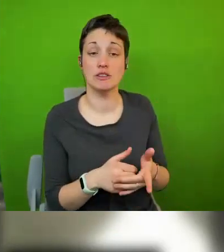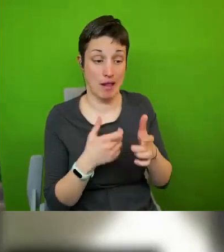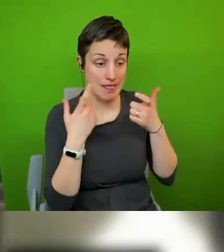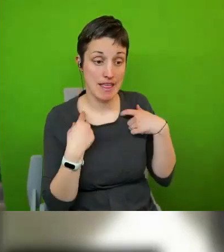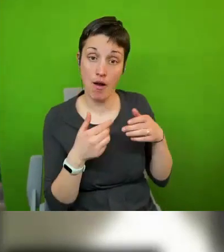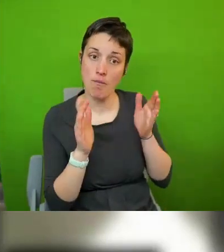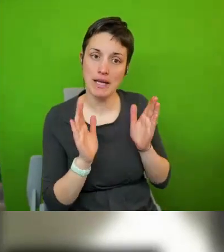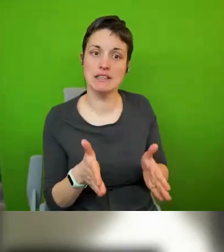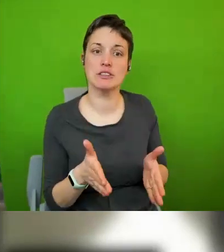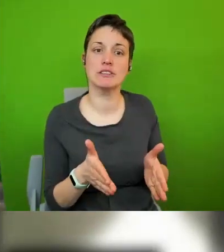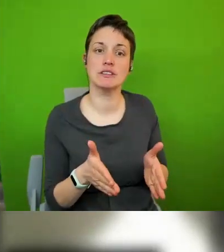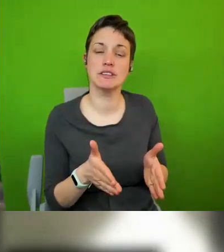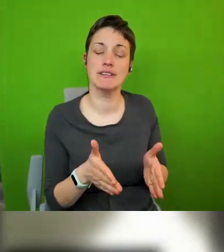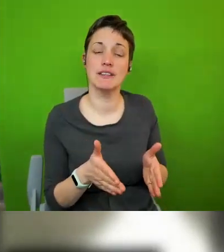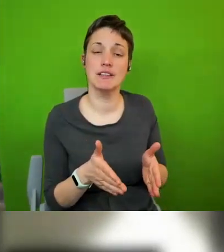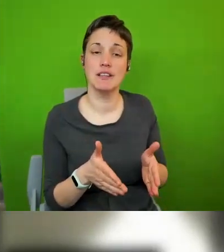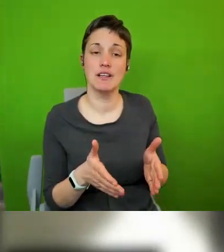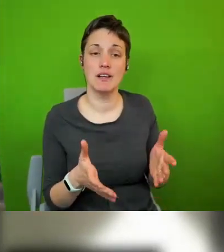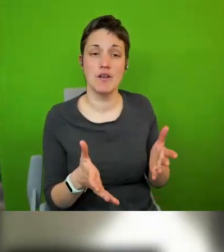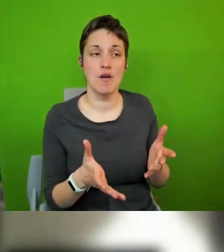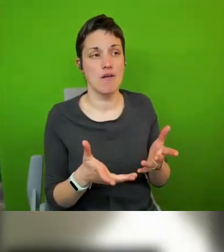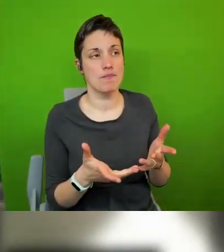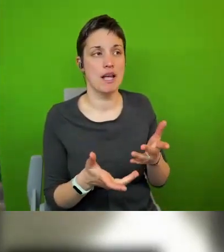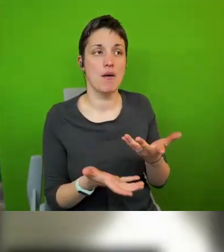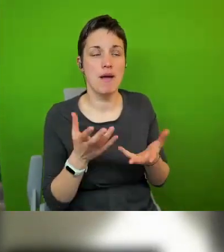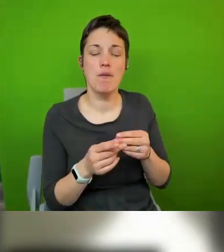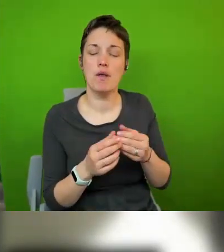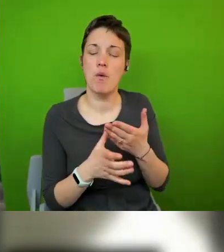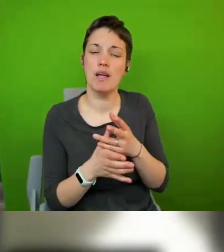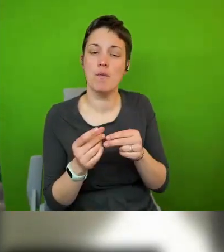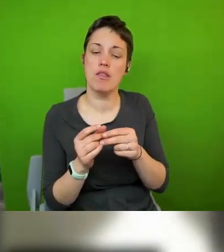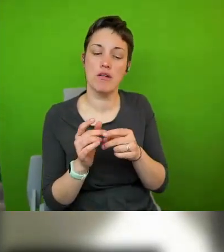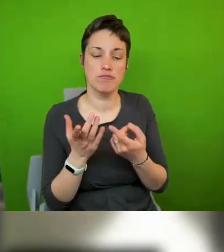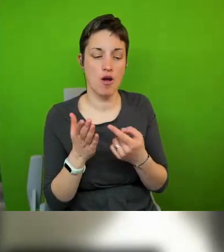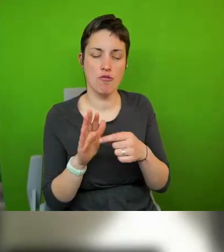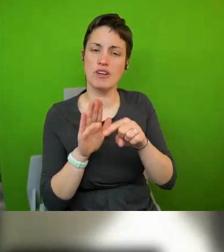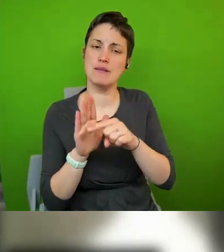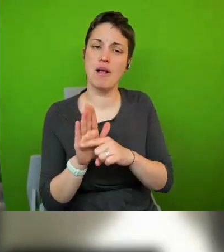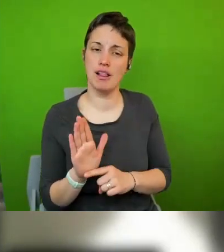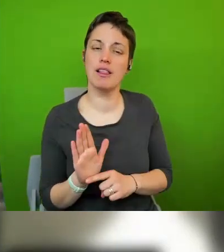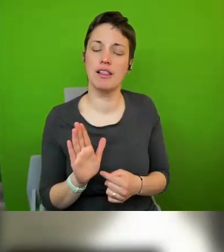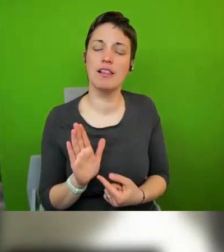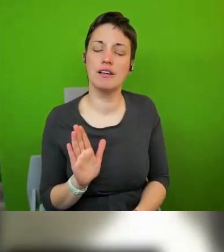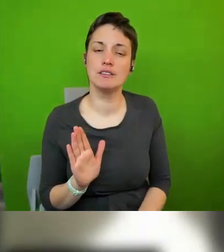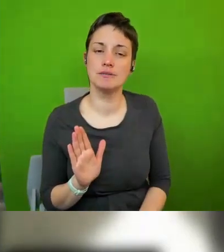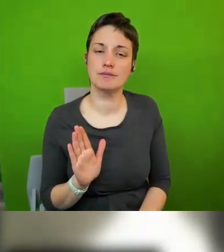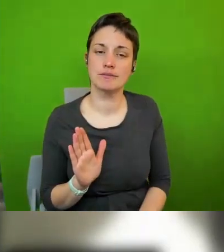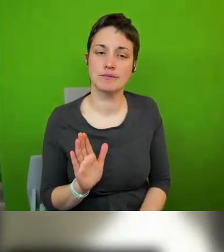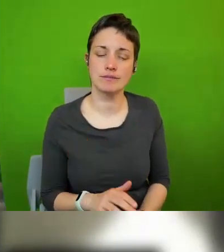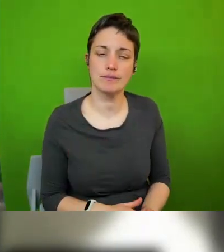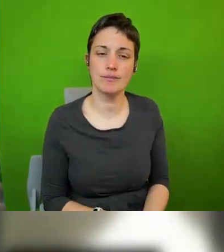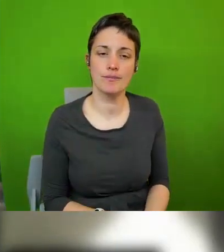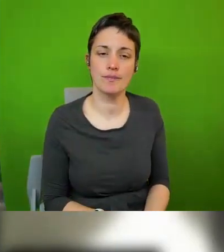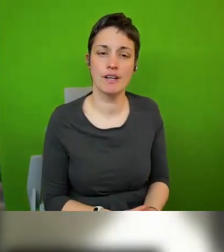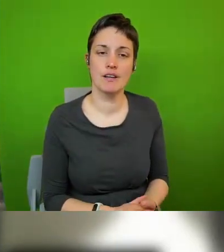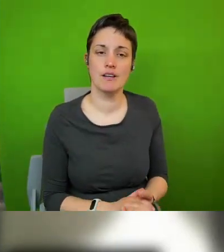and are more working with principles uh than than we do with uh um means that lead